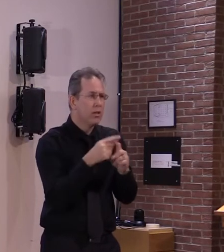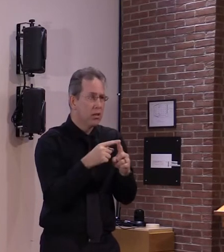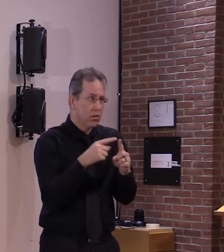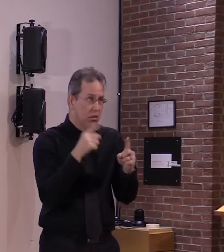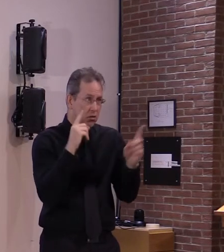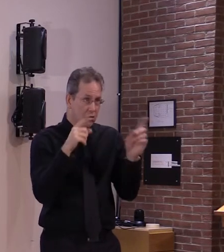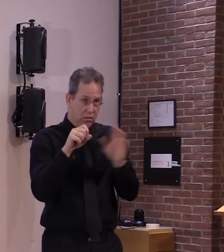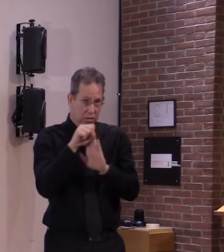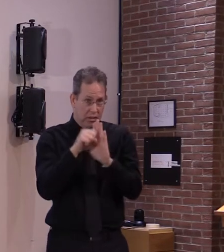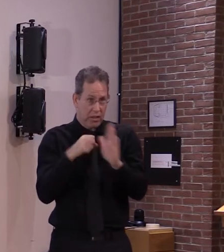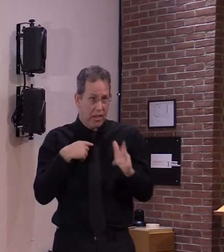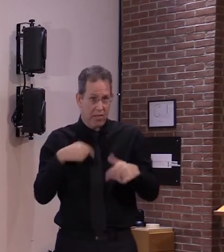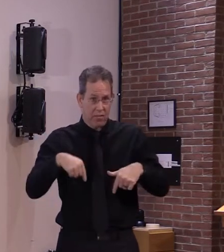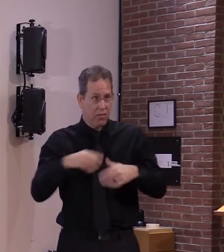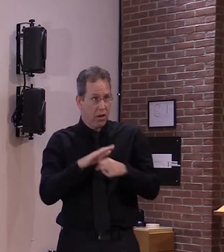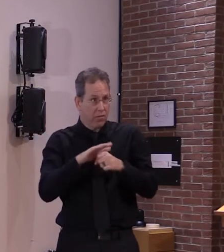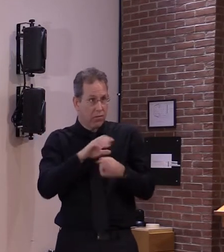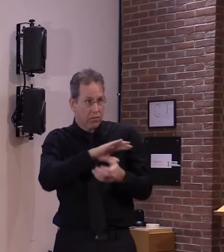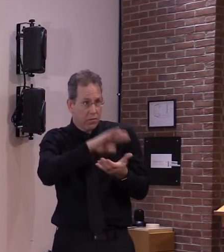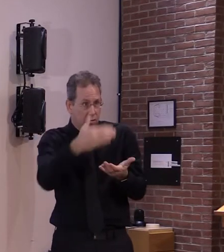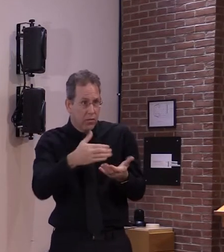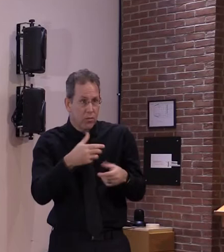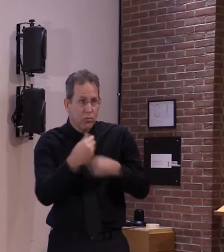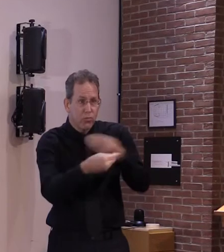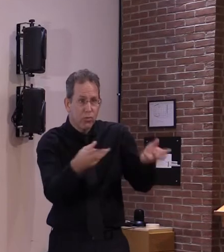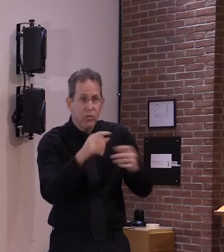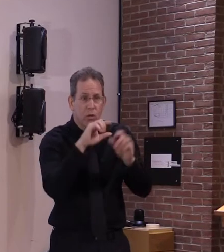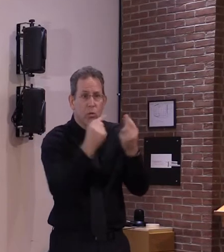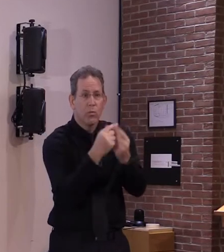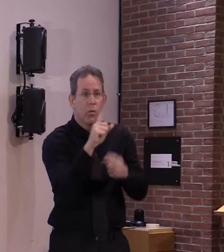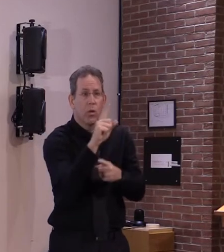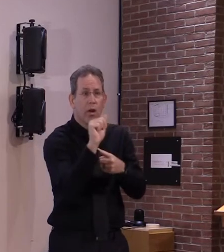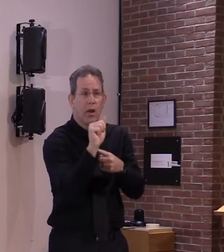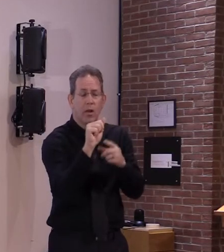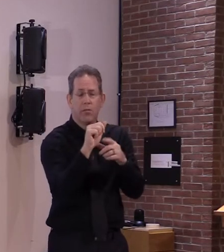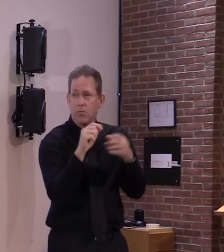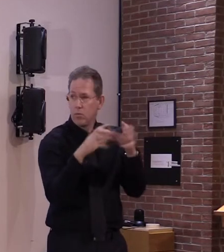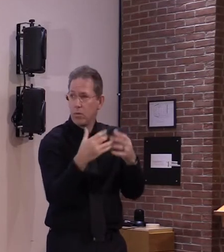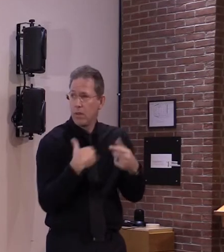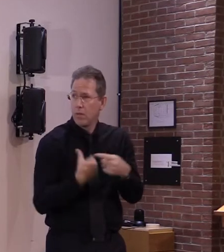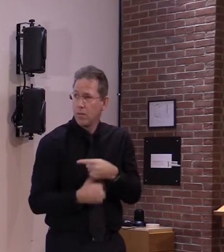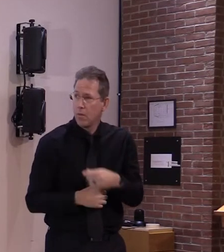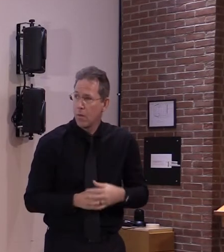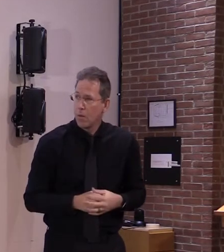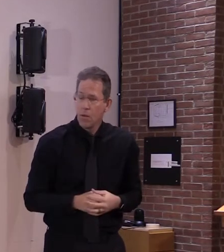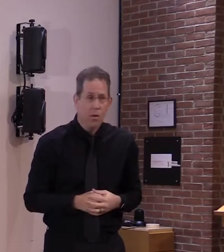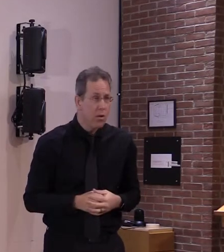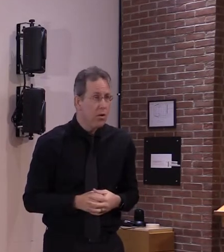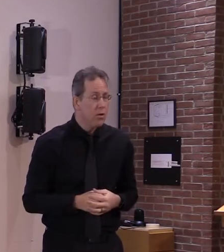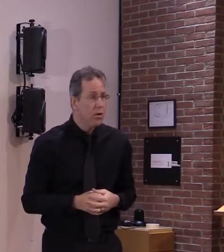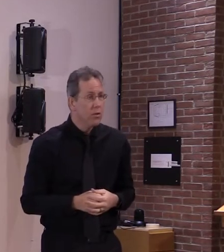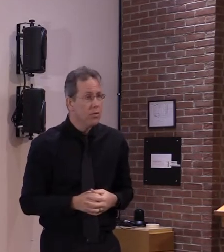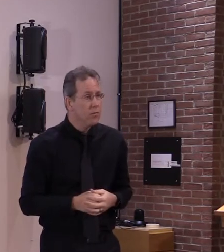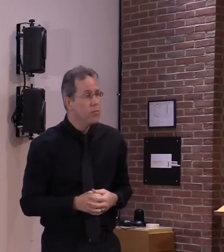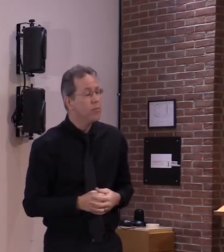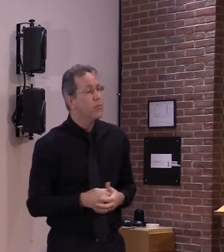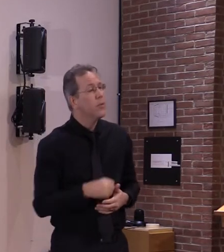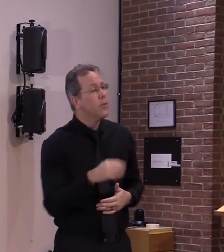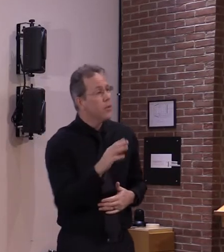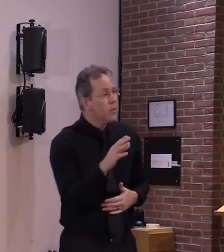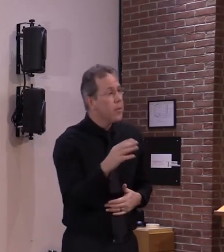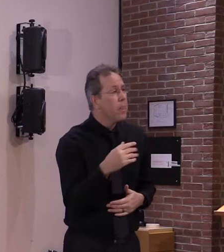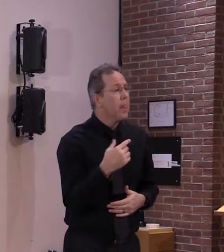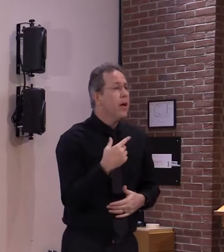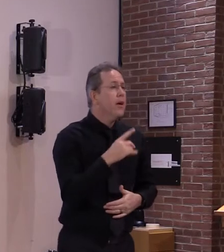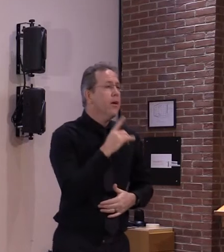clearly the first six thousand doses are nowhere near